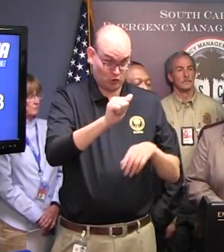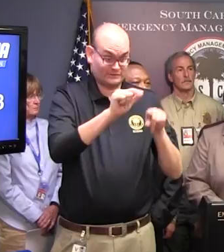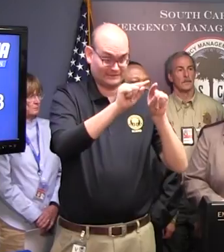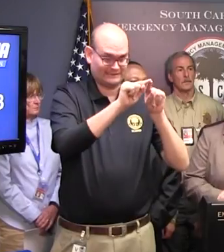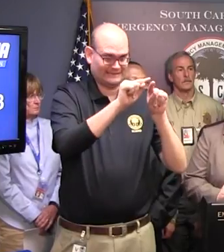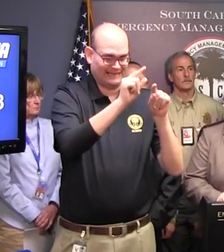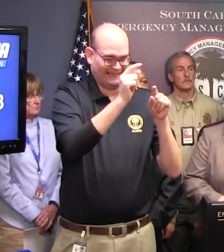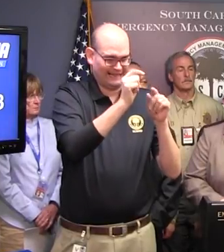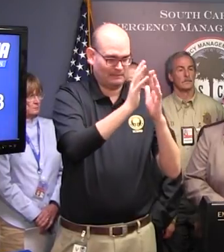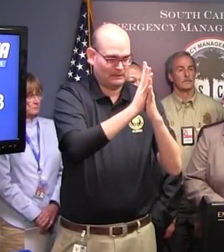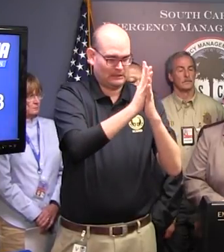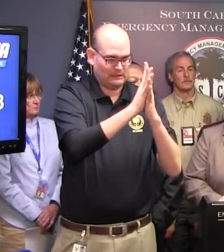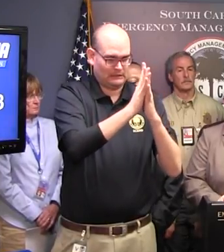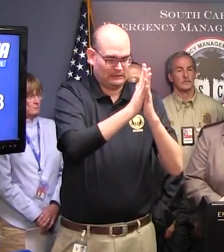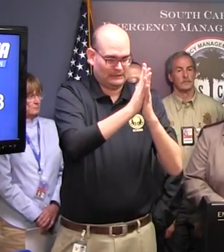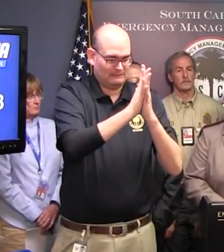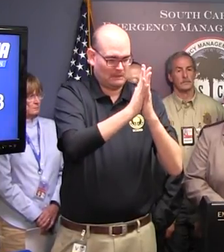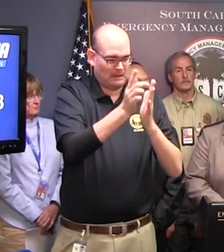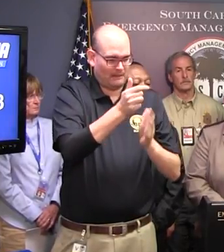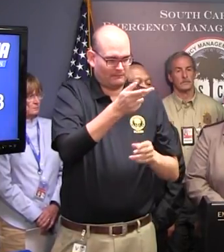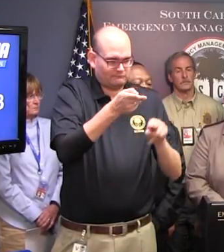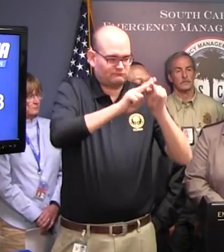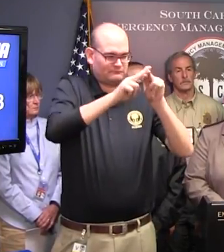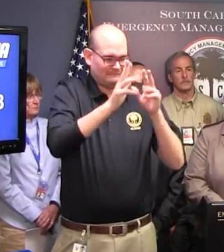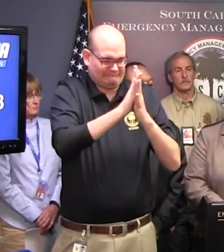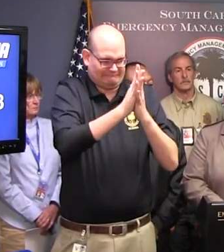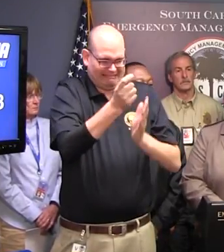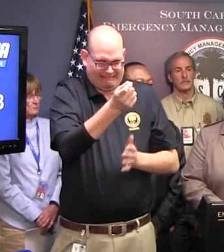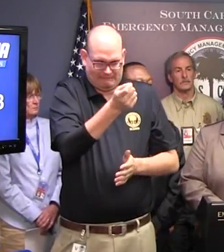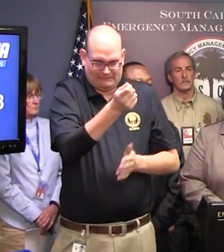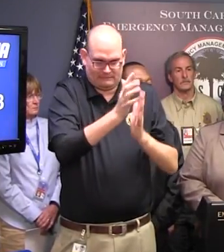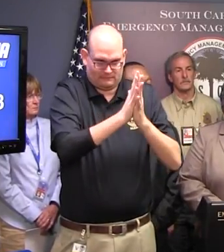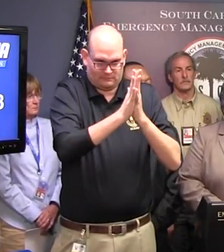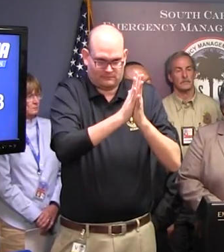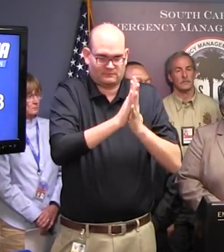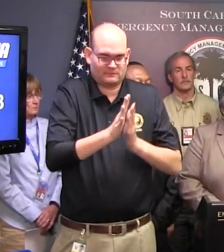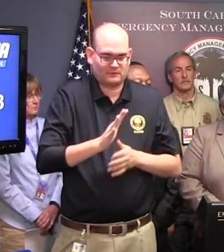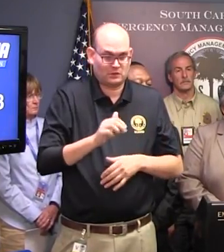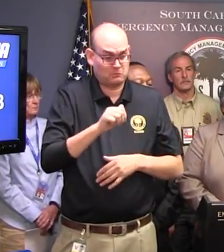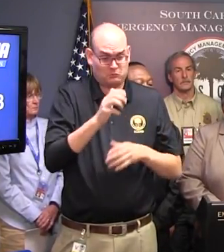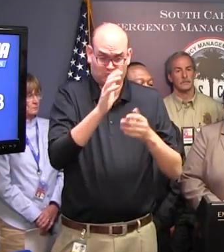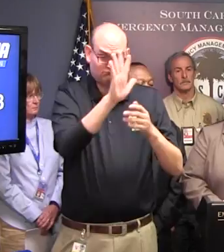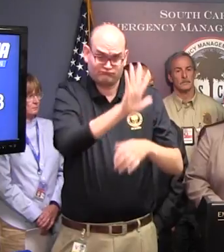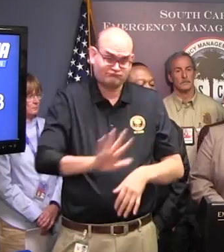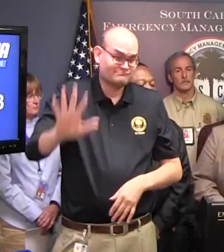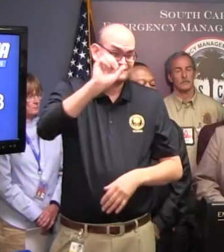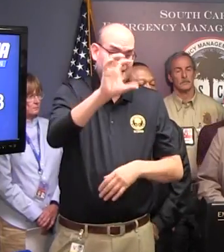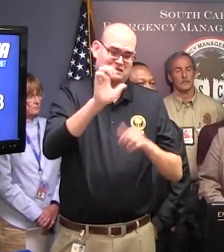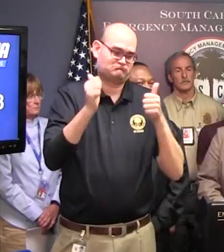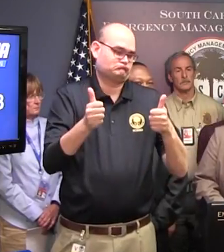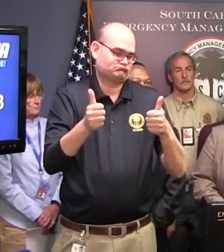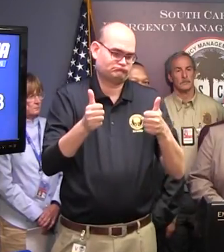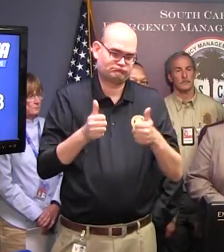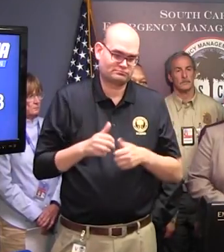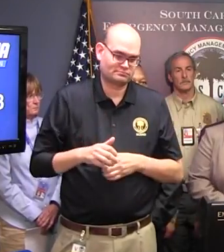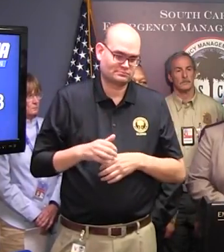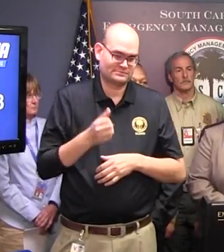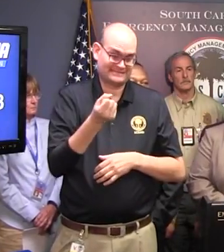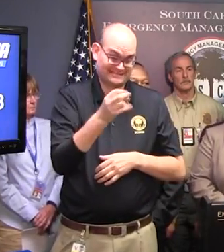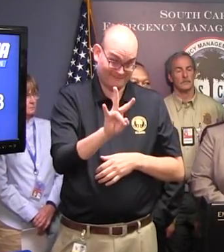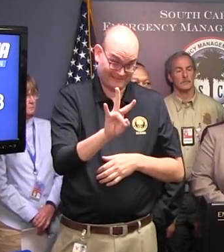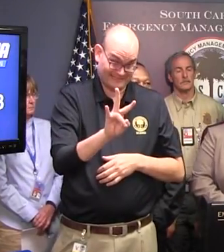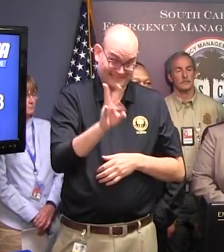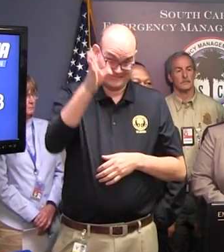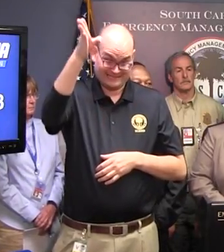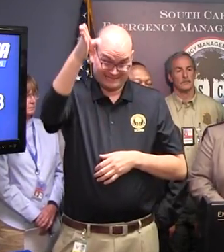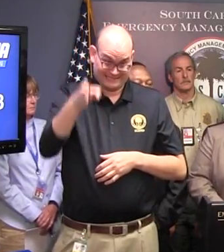-20, but even with those numbers, it's flowing very well. The U.S. 17 at the Georgia border, that bridge has been closed by